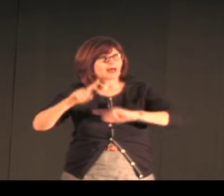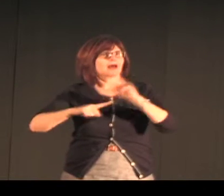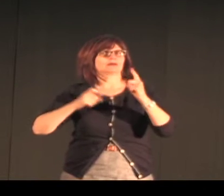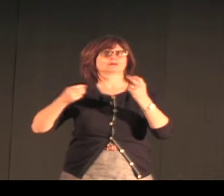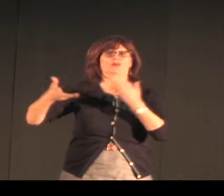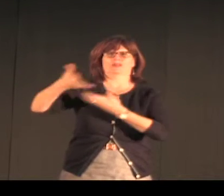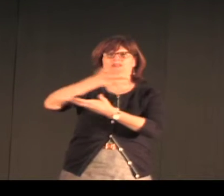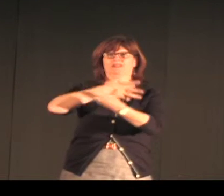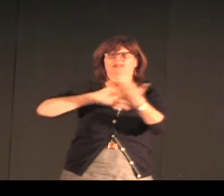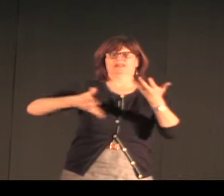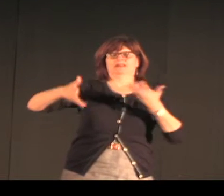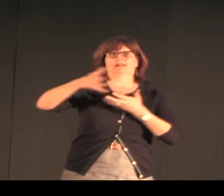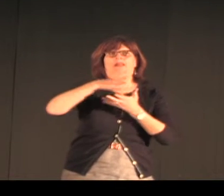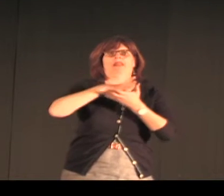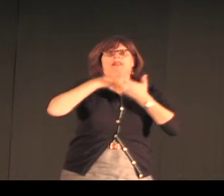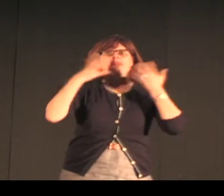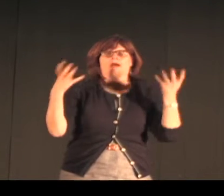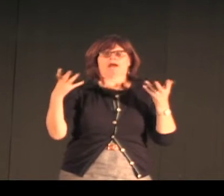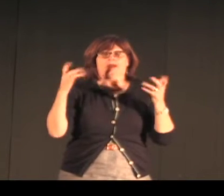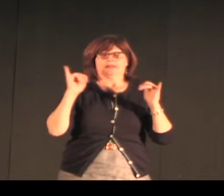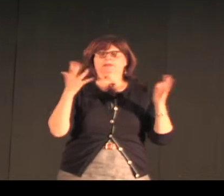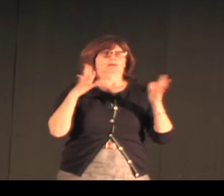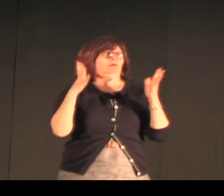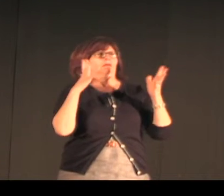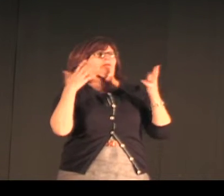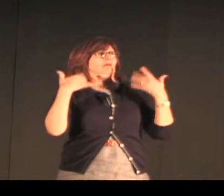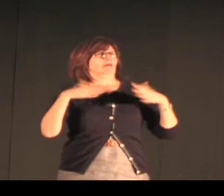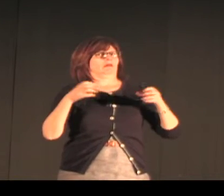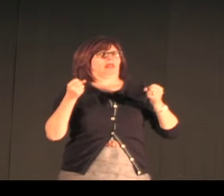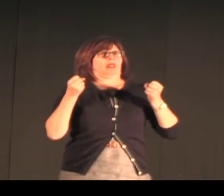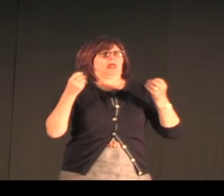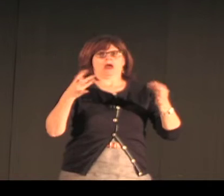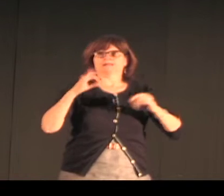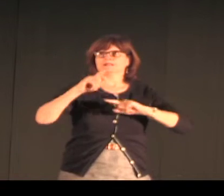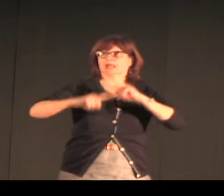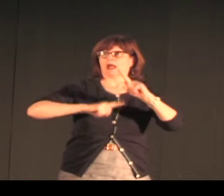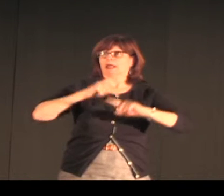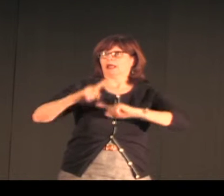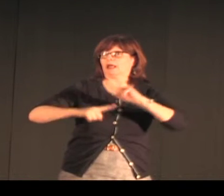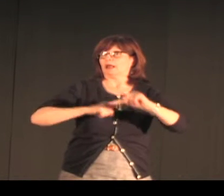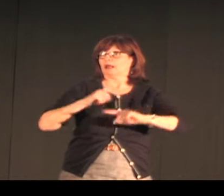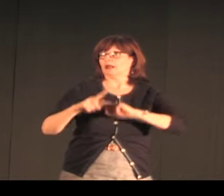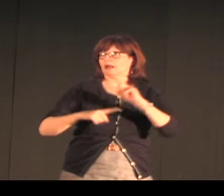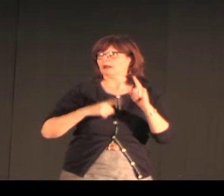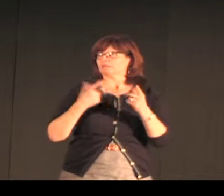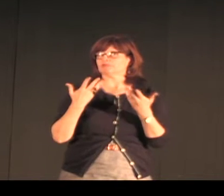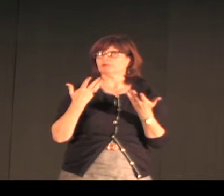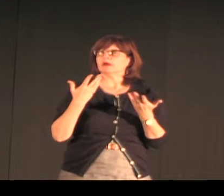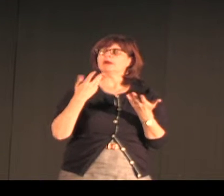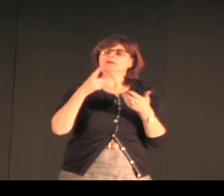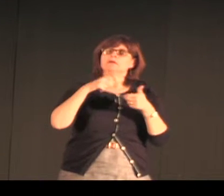And all of the family would sign. So there was just a wonderful communication and signing everywhere, which was